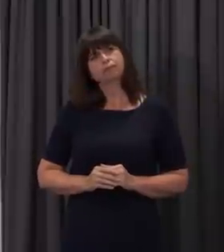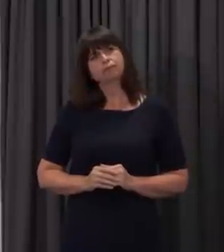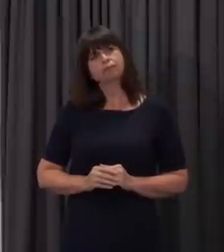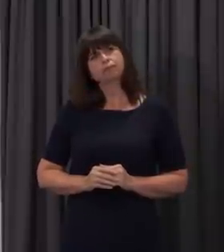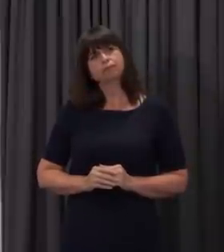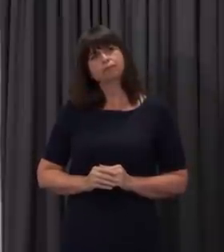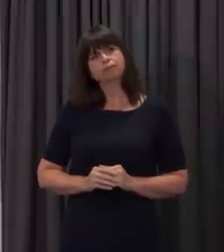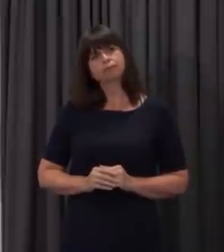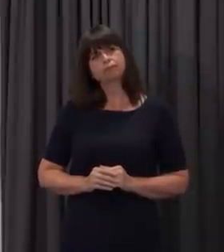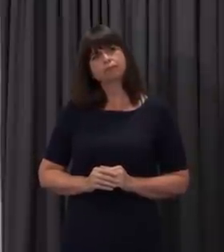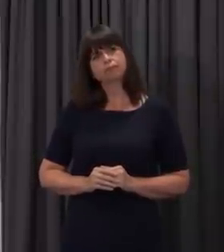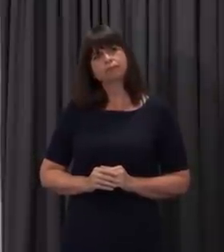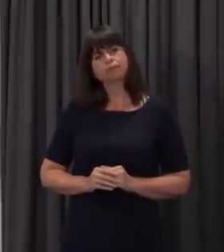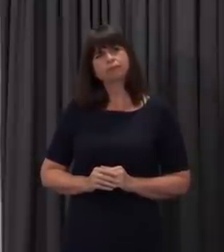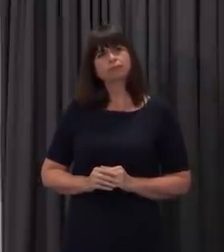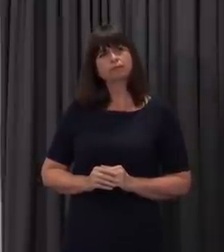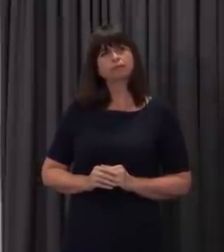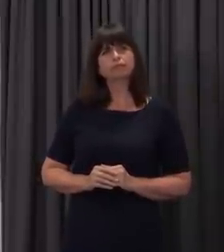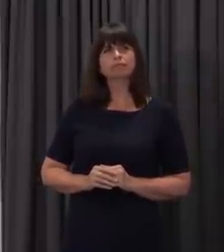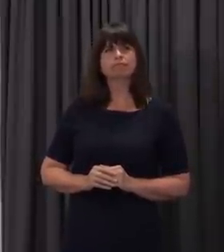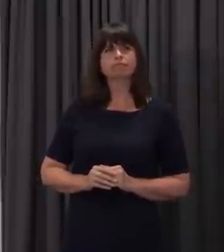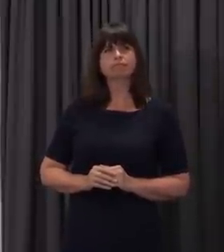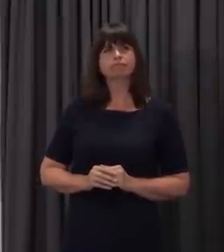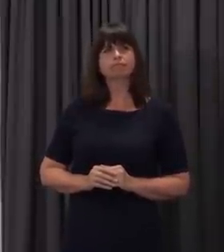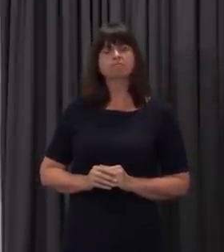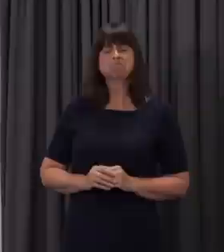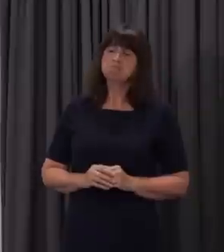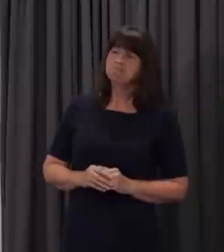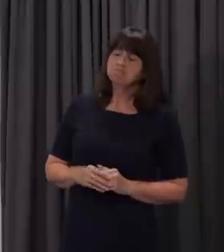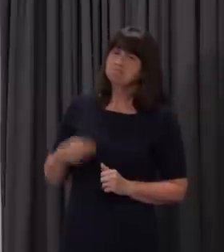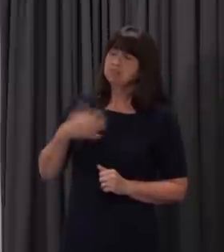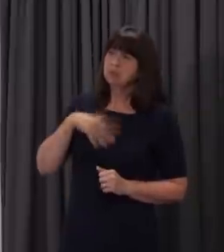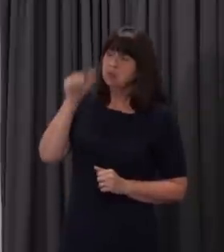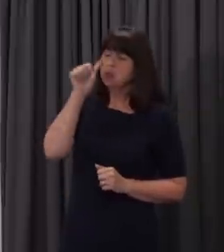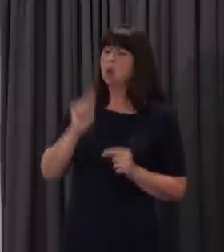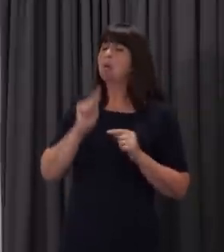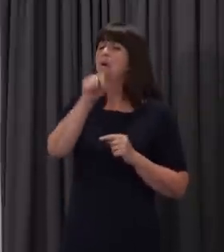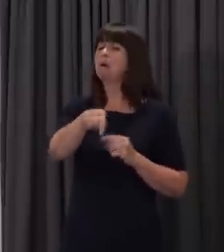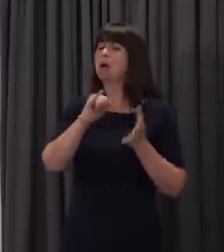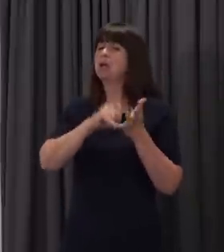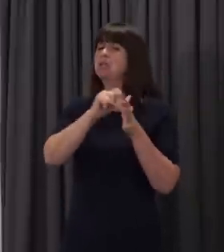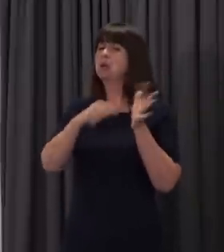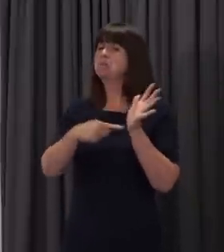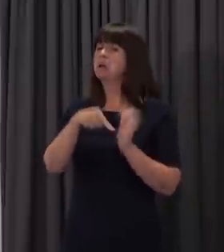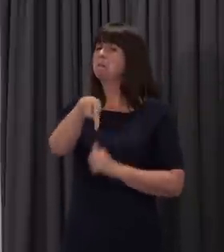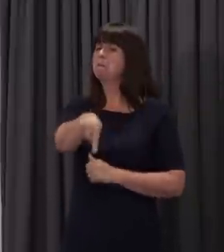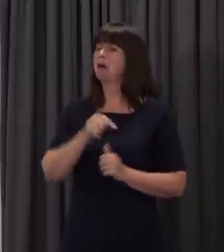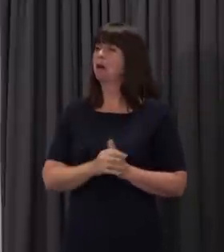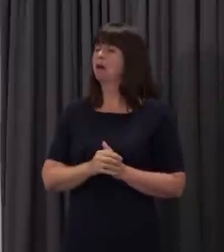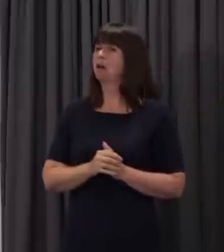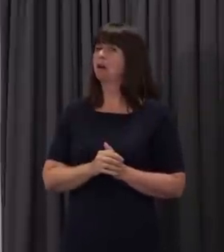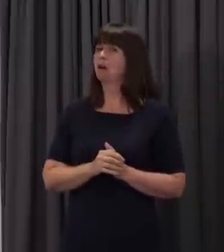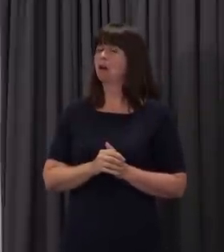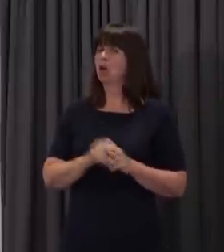Hello. Just moving on a bit from what's happening right now, I wondered what the situation will be in September. How much will our children be